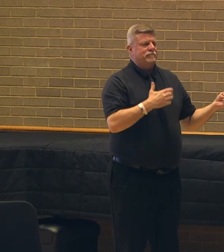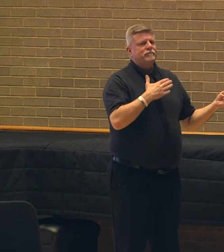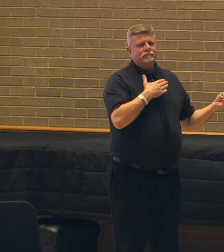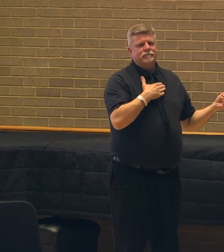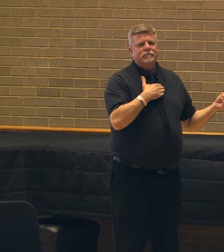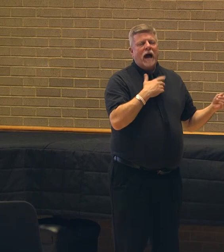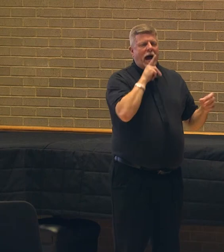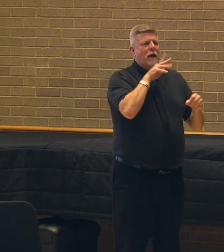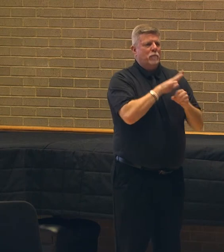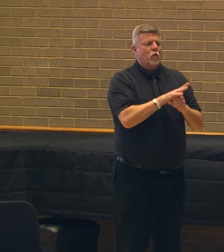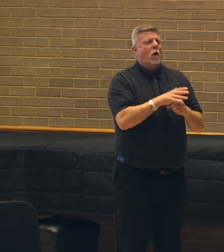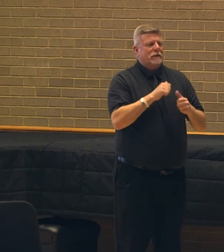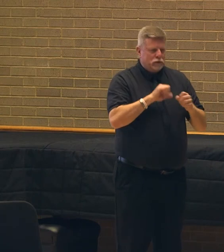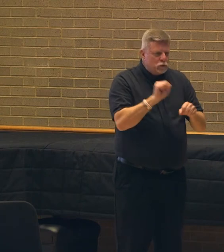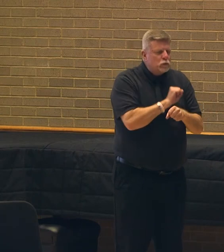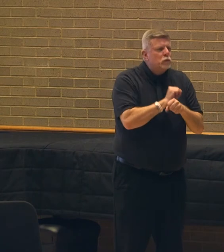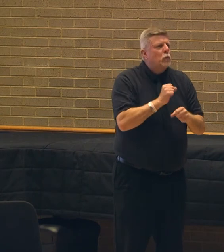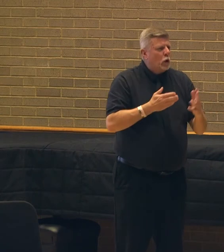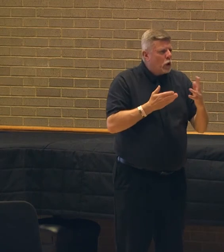through the arts, through advocacy.